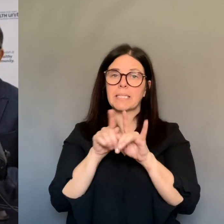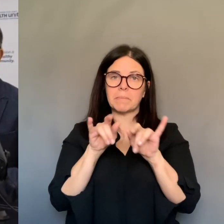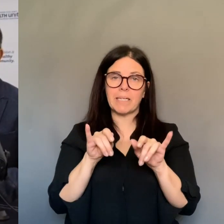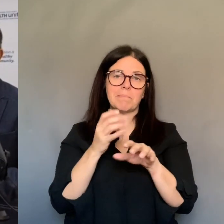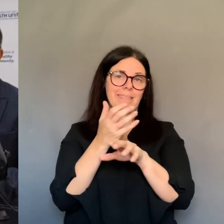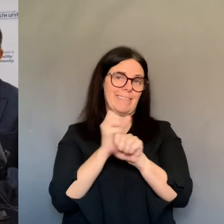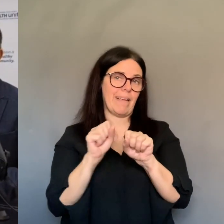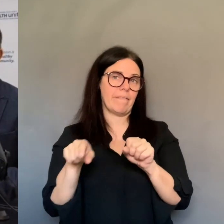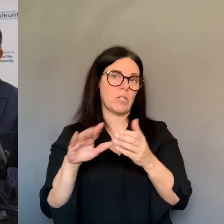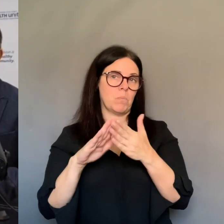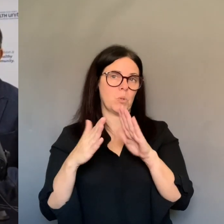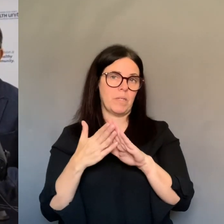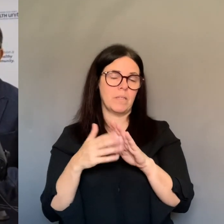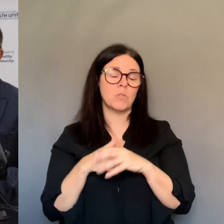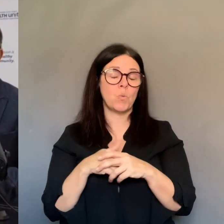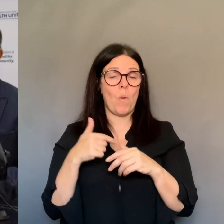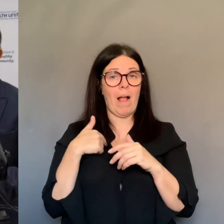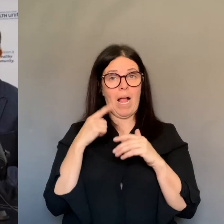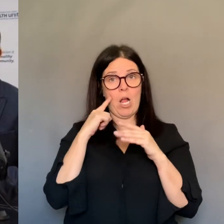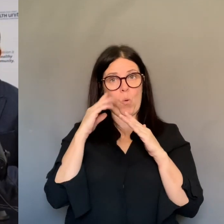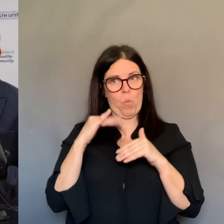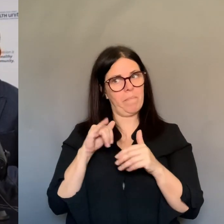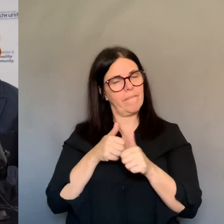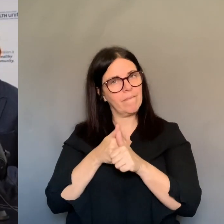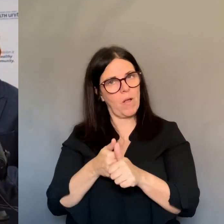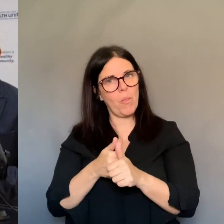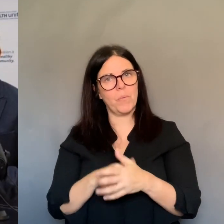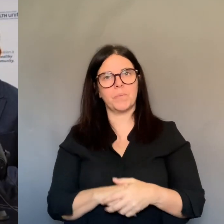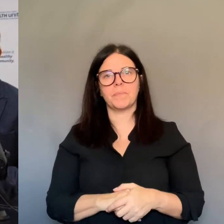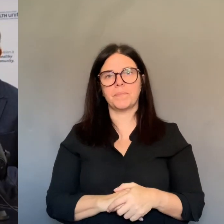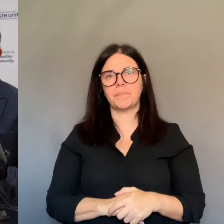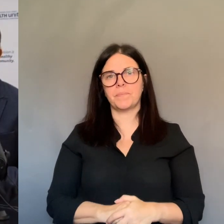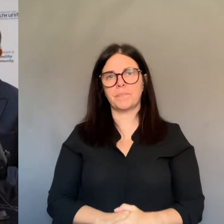Easter's this weekend, and people visit family.